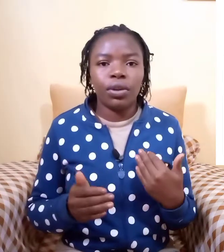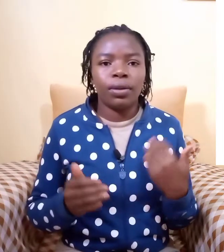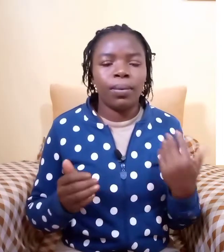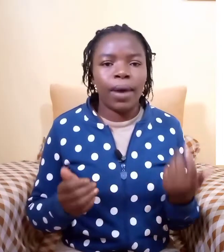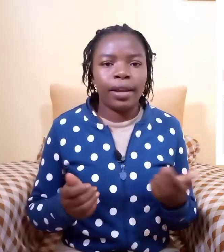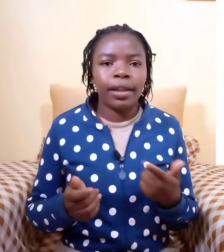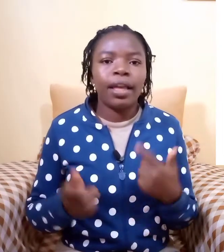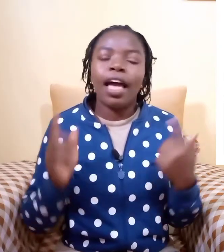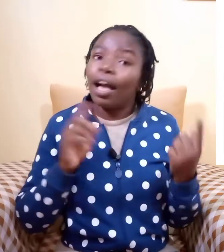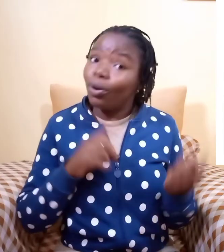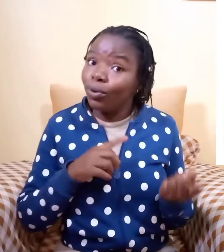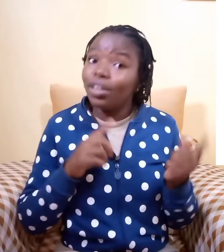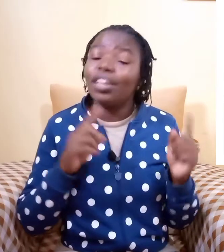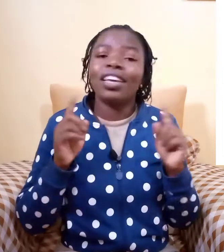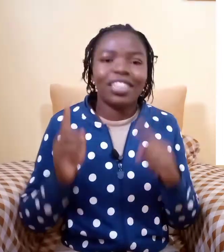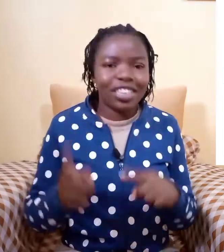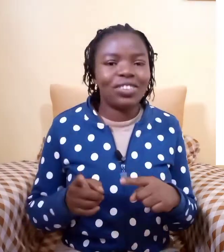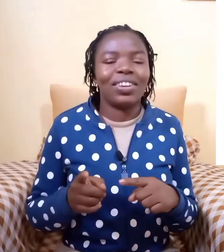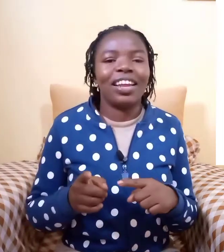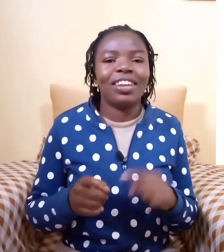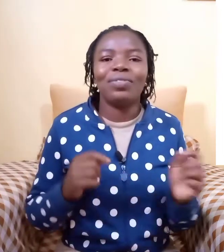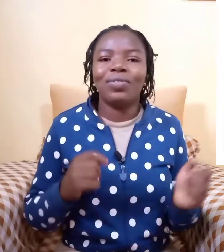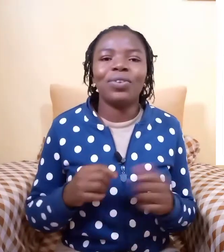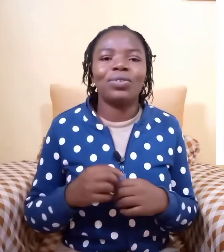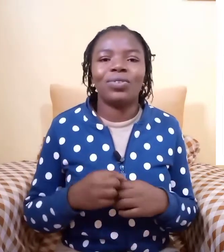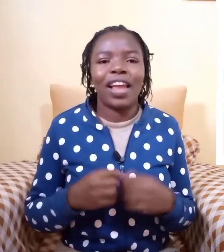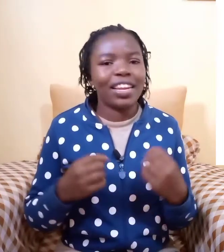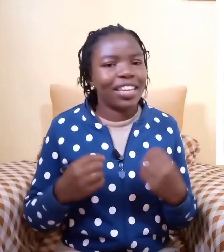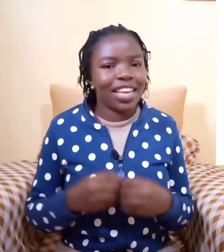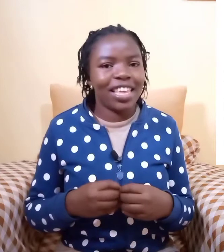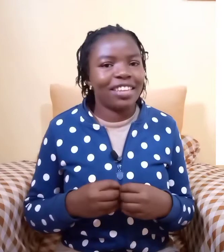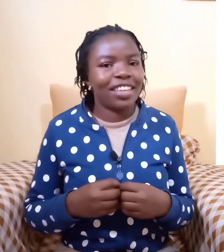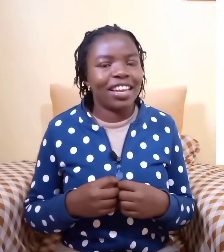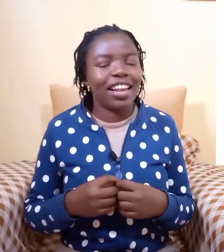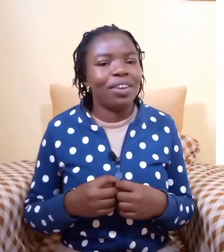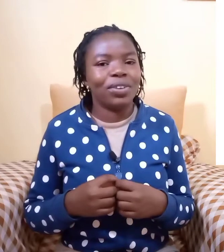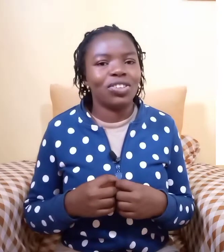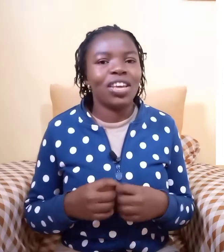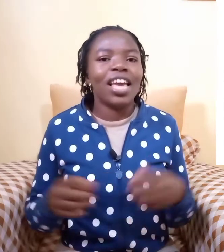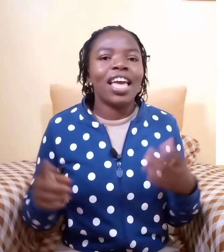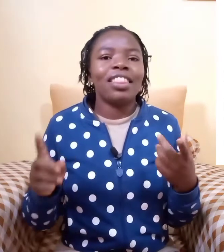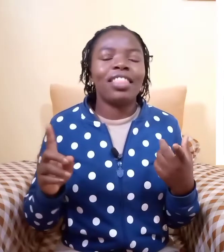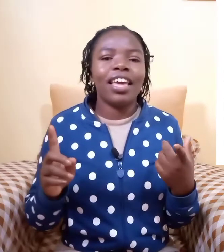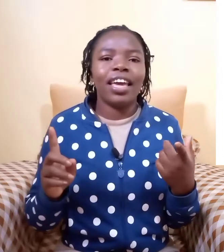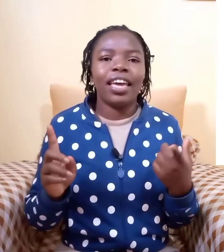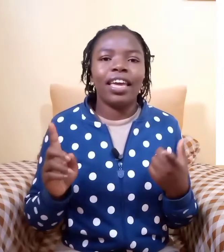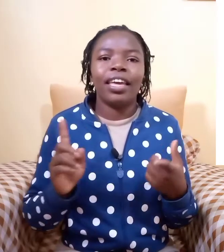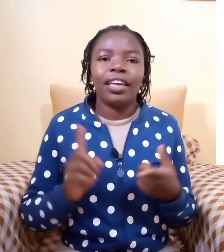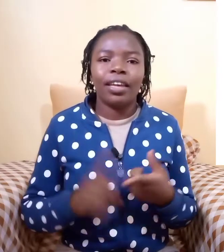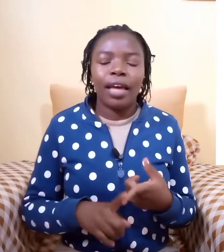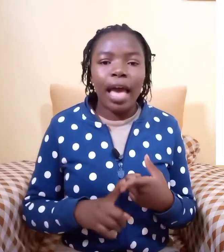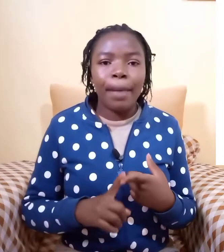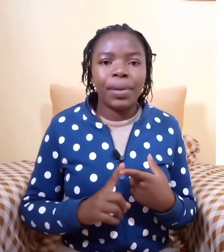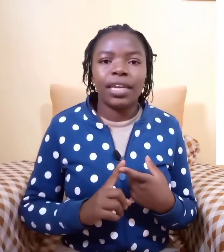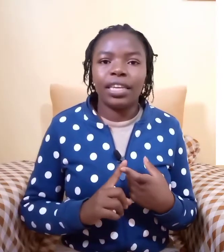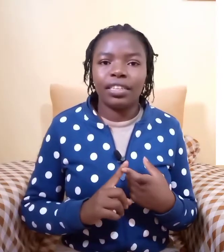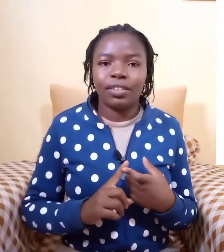one a good dictionary for you to learn kenyan sign language the app is